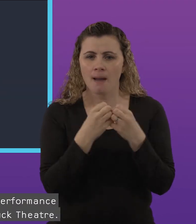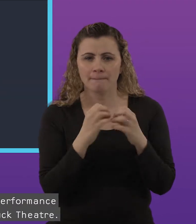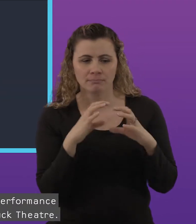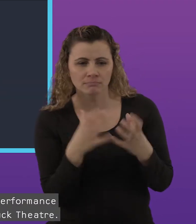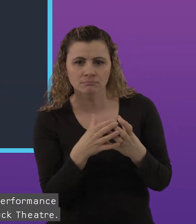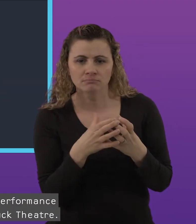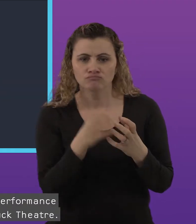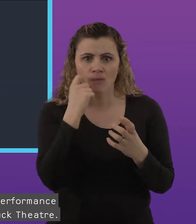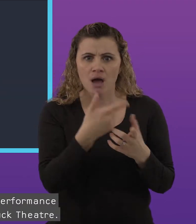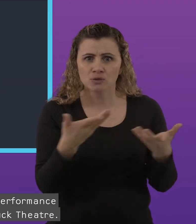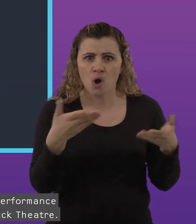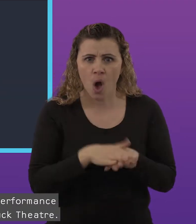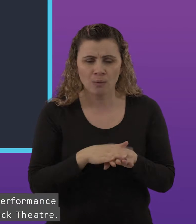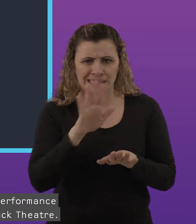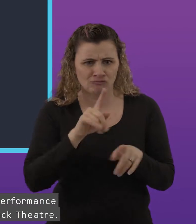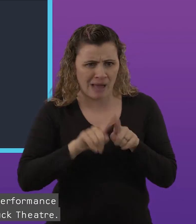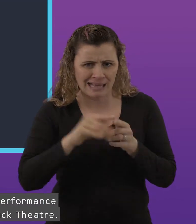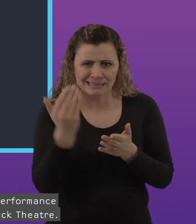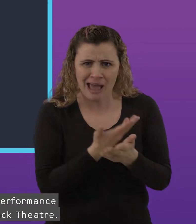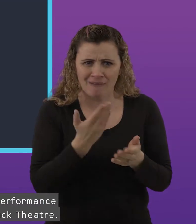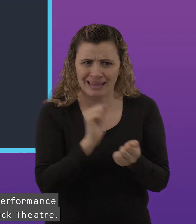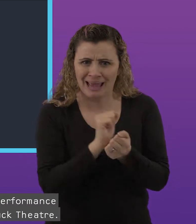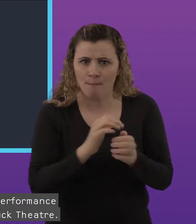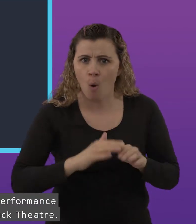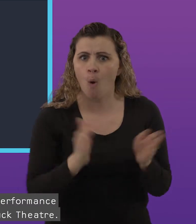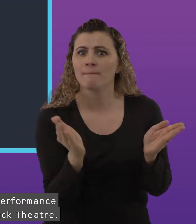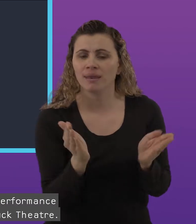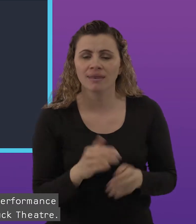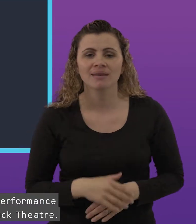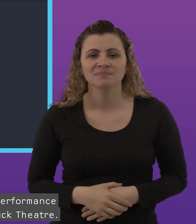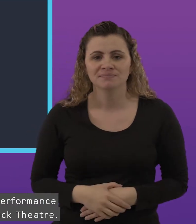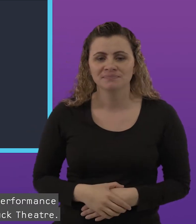performance on the 17th of June at 2pm at Hull Truck Theatre.